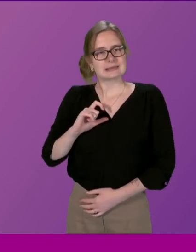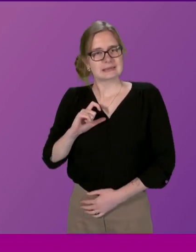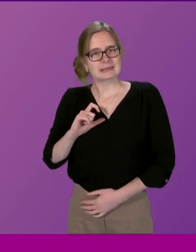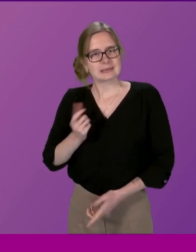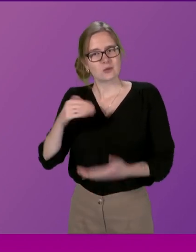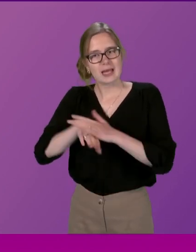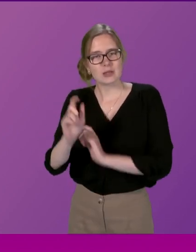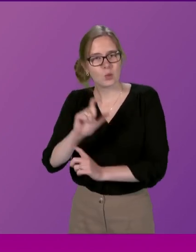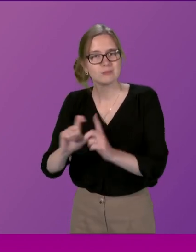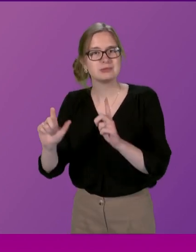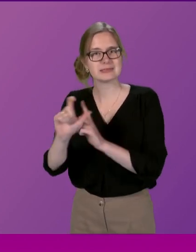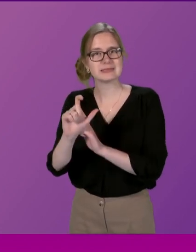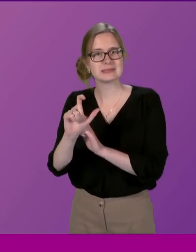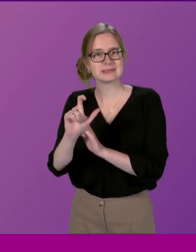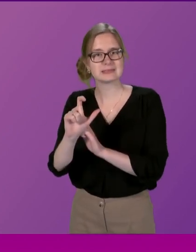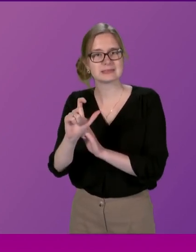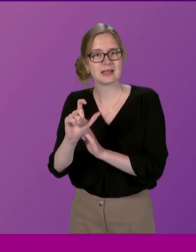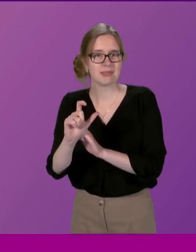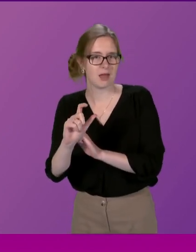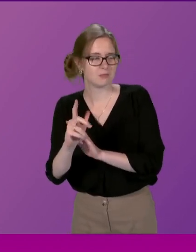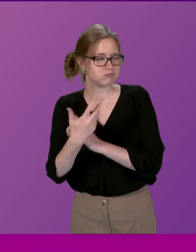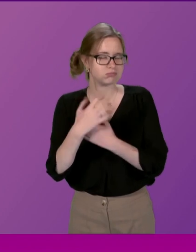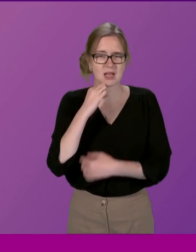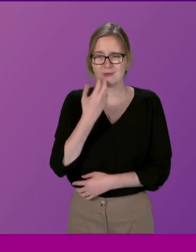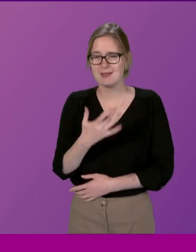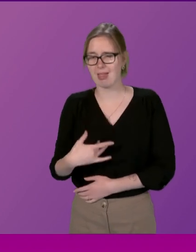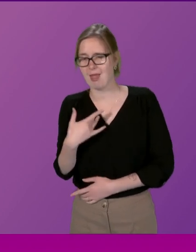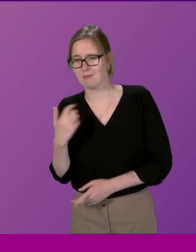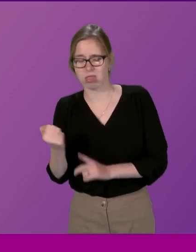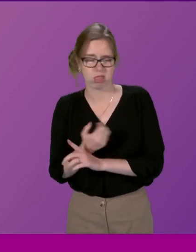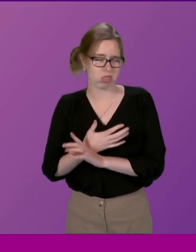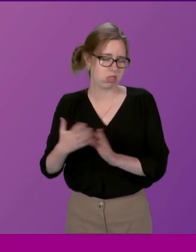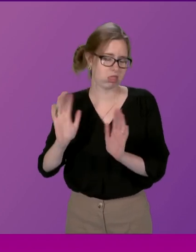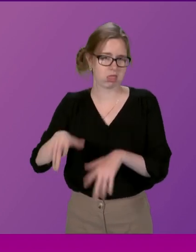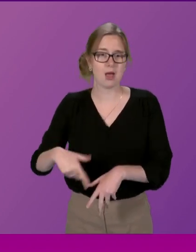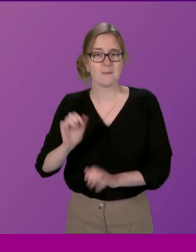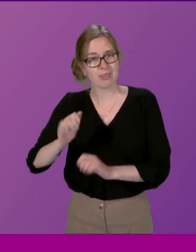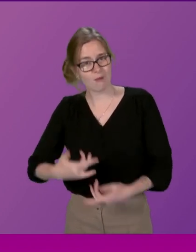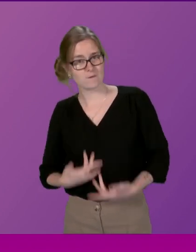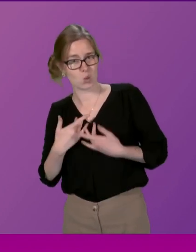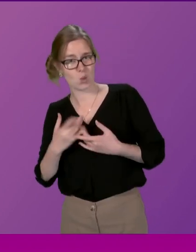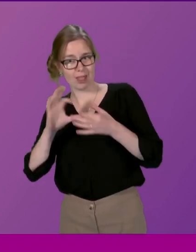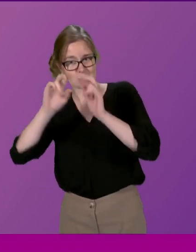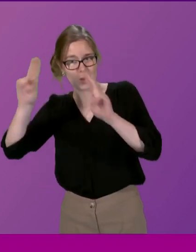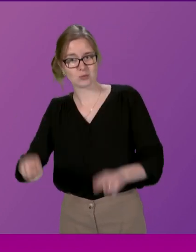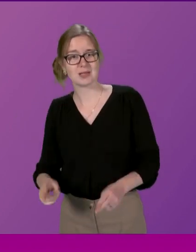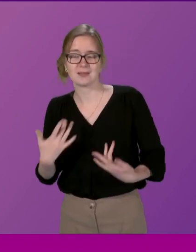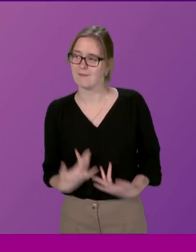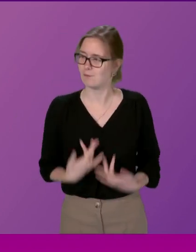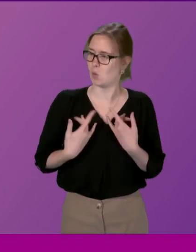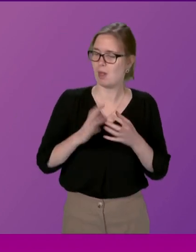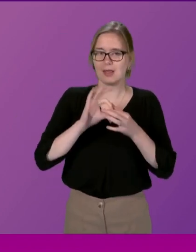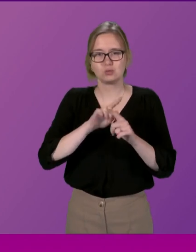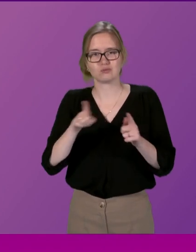communities they're battered down by the daily grind of the day but they have an opinion on their housing they have an opinion